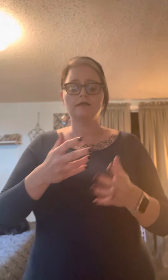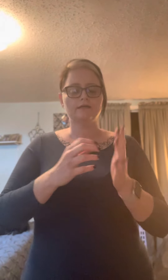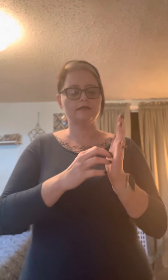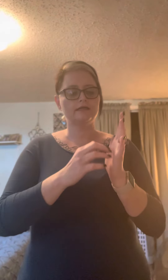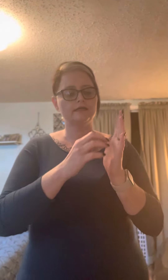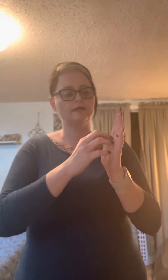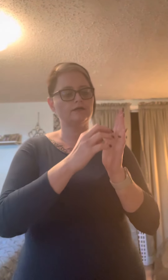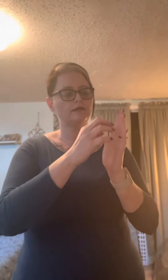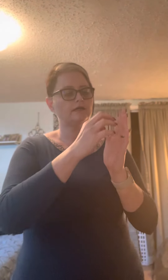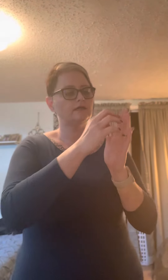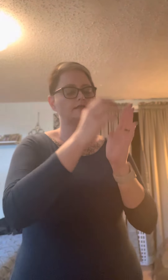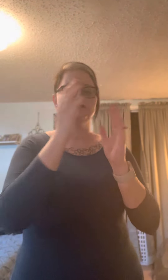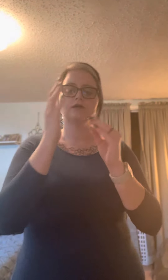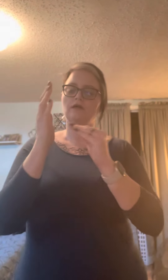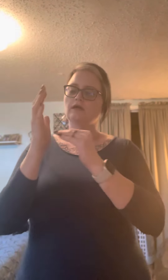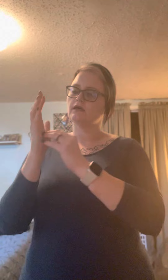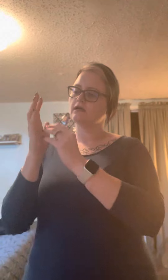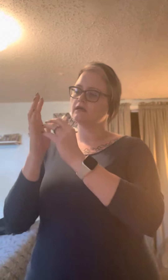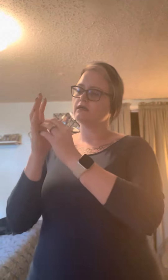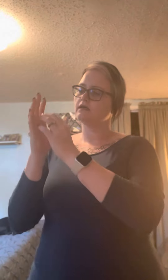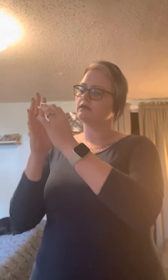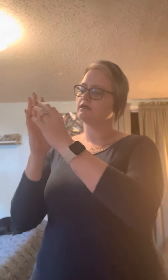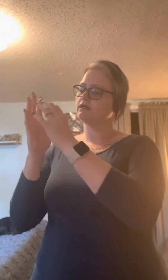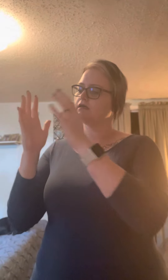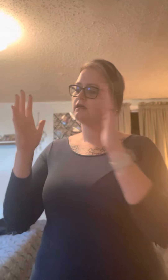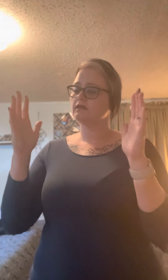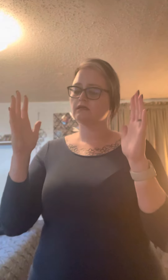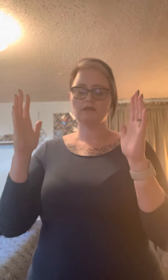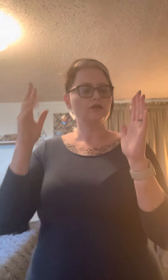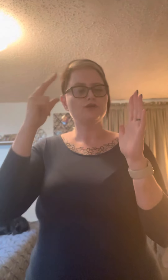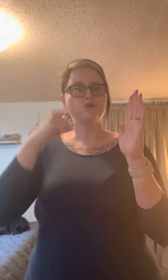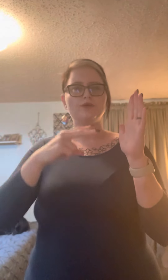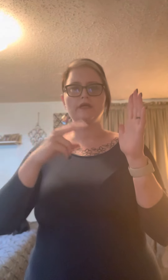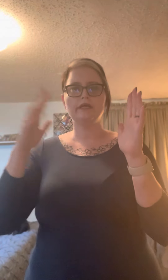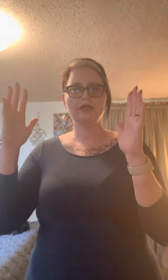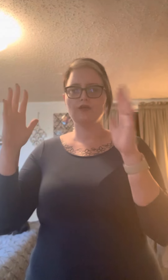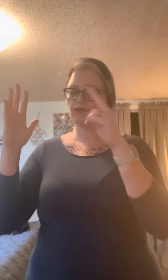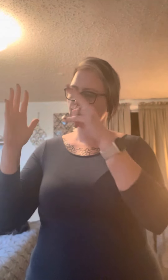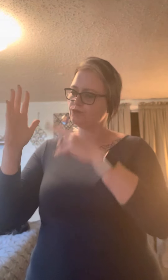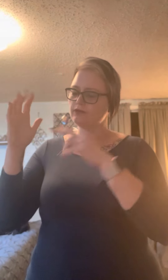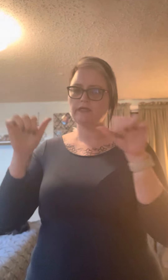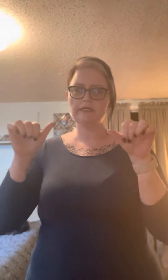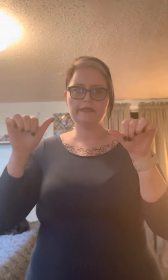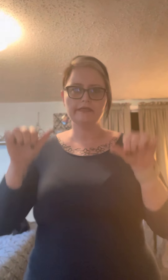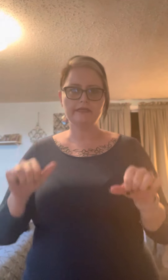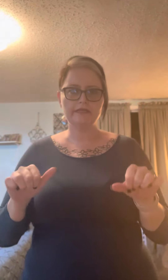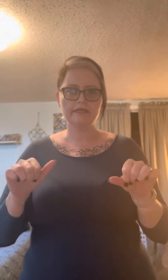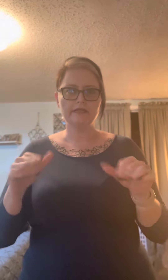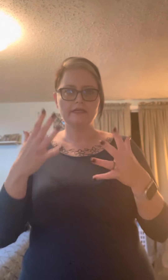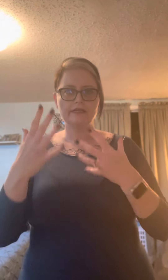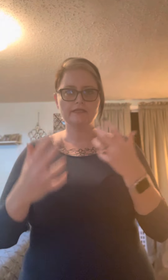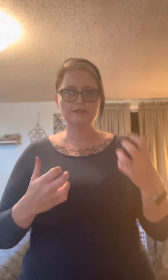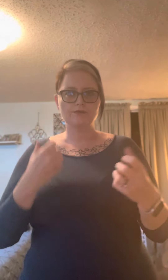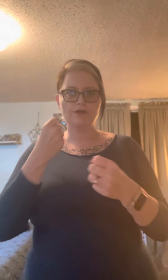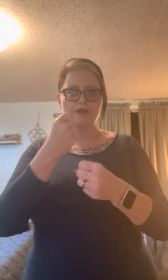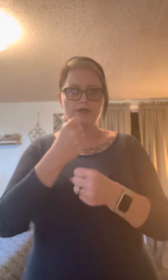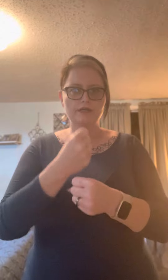read quite a story in the calluses and lines Years of working